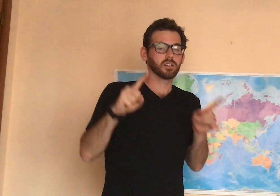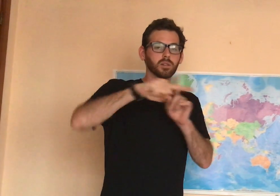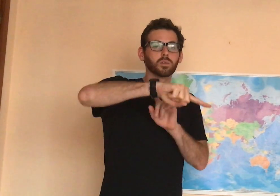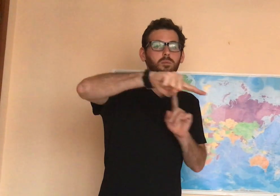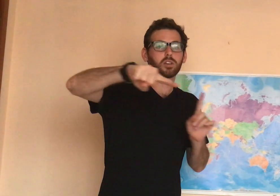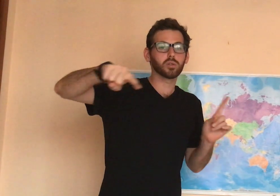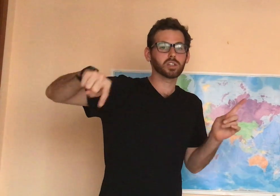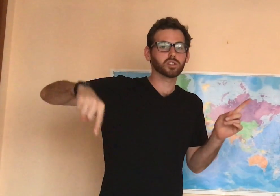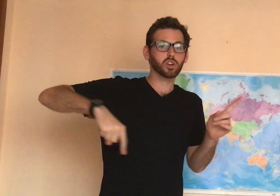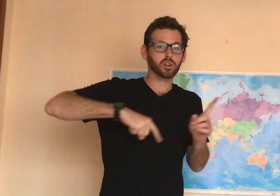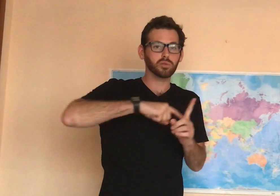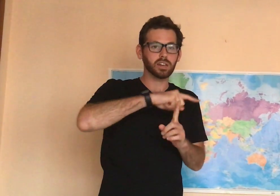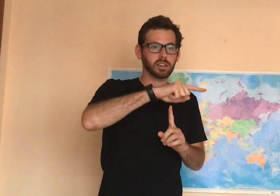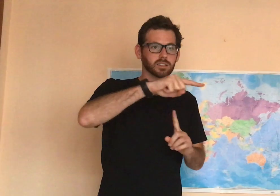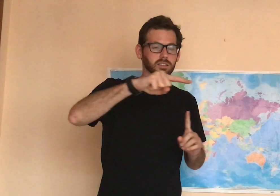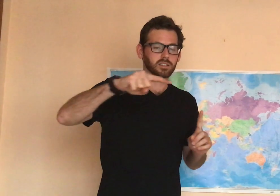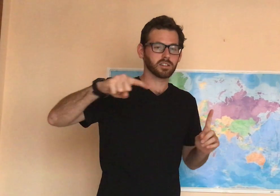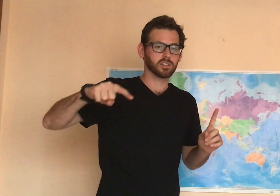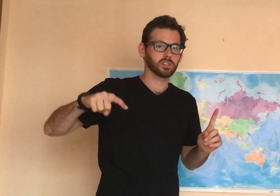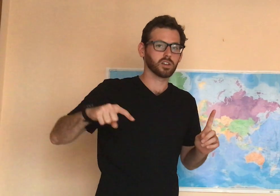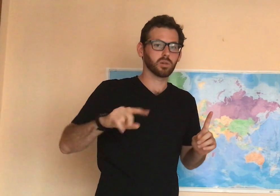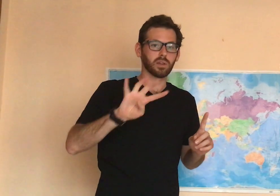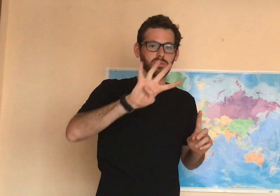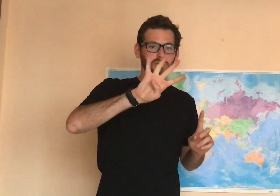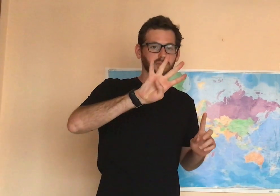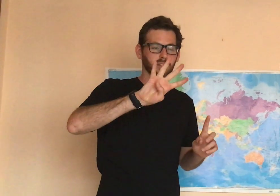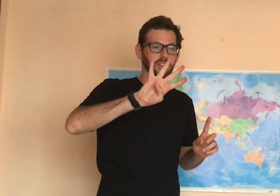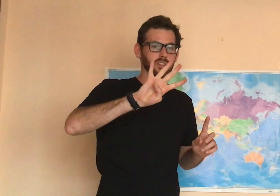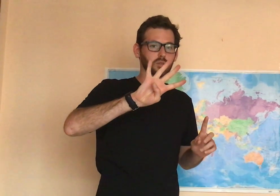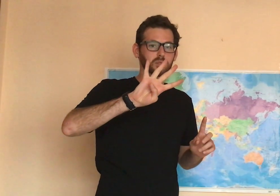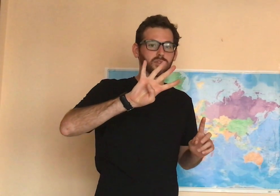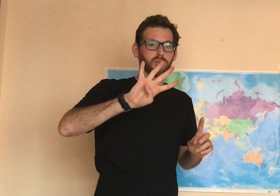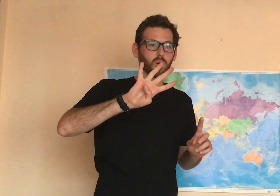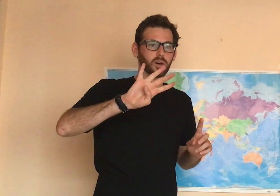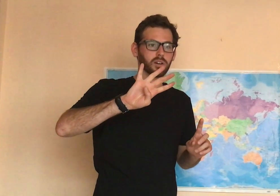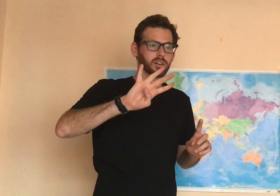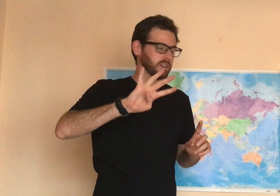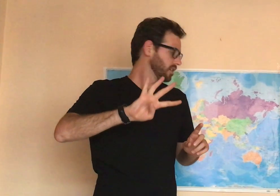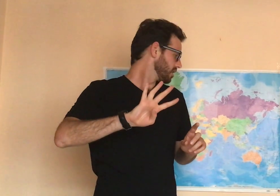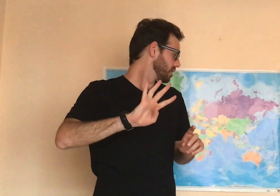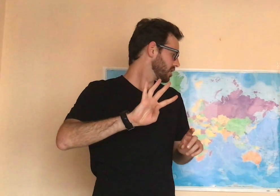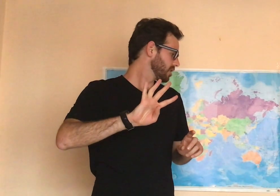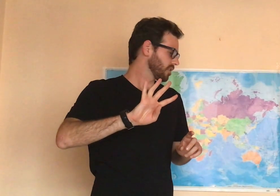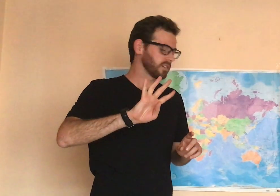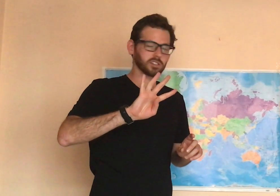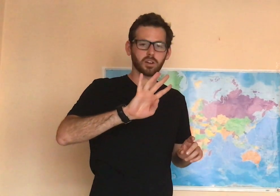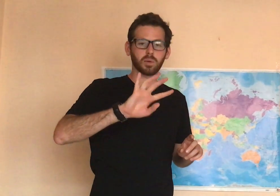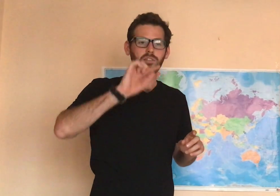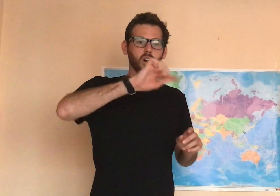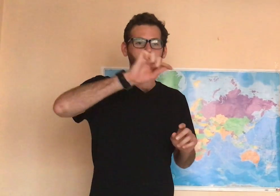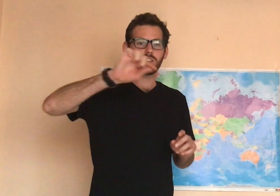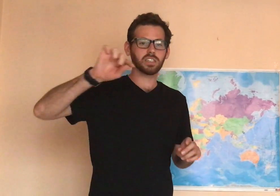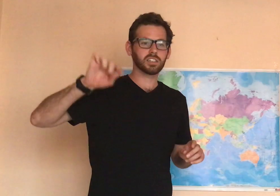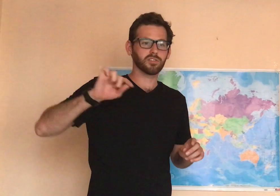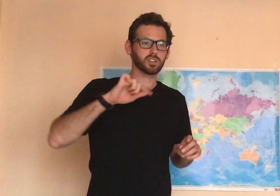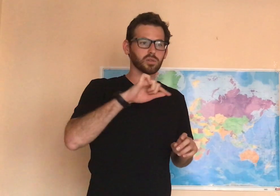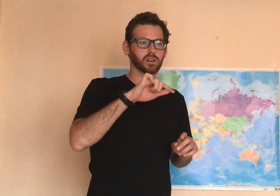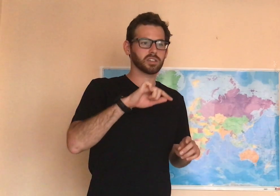We'll be doing circle readings. So, in groups of four. So, we have all these different stories.